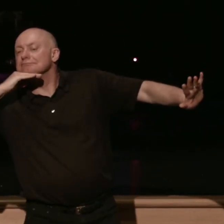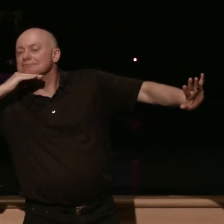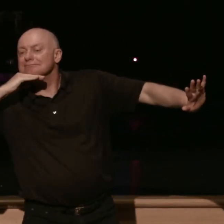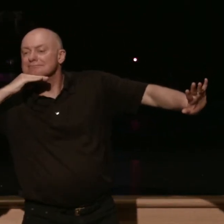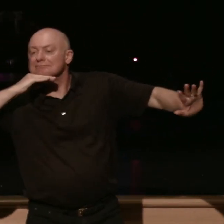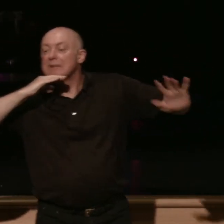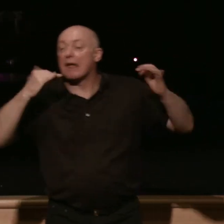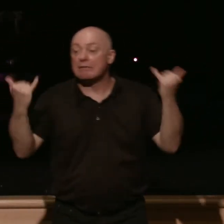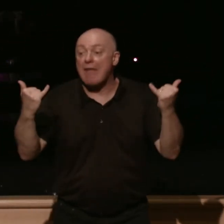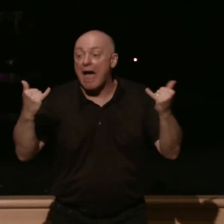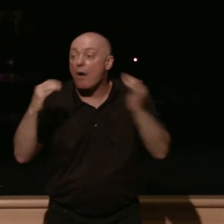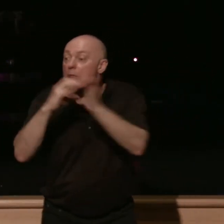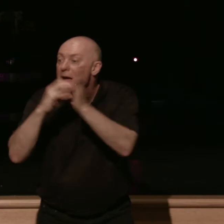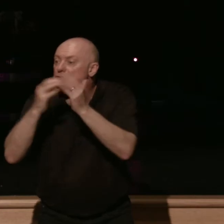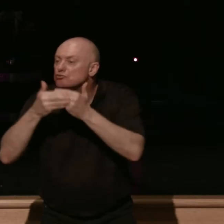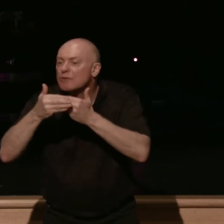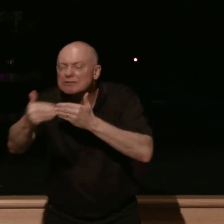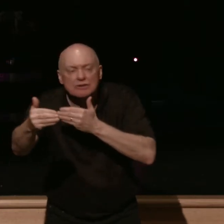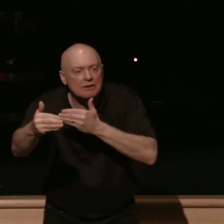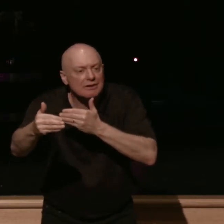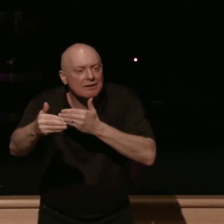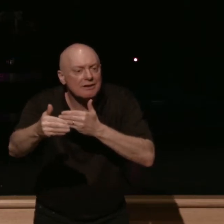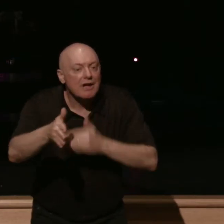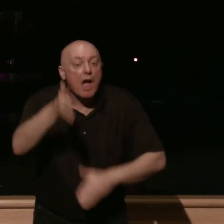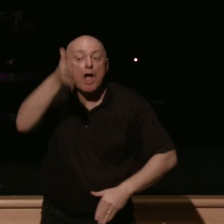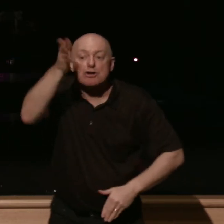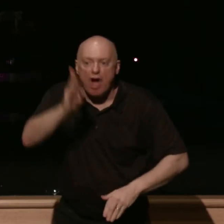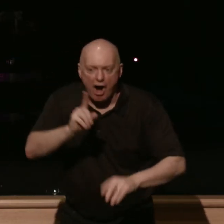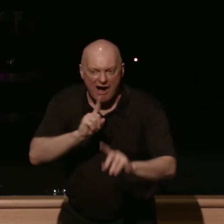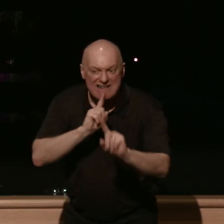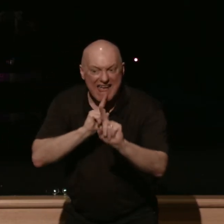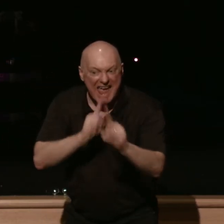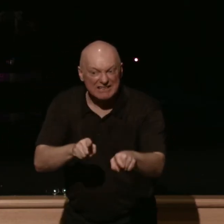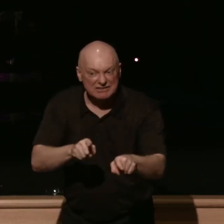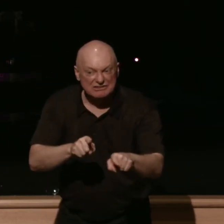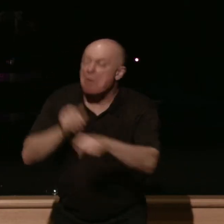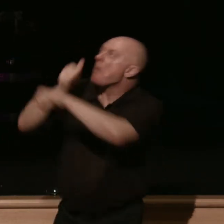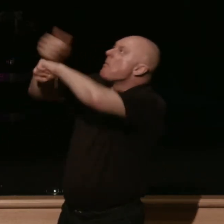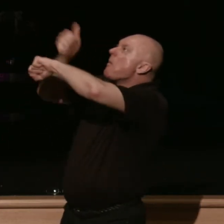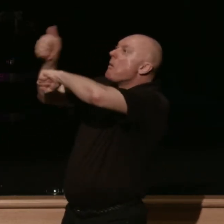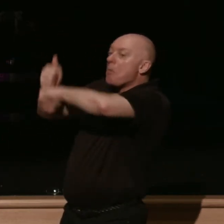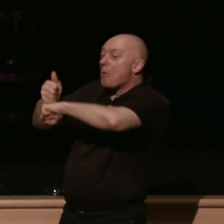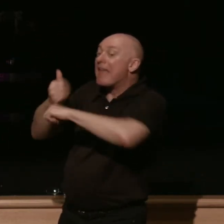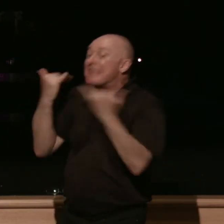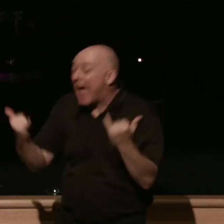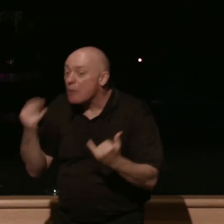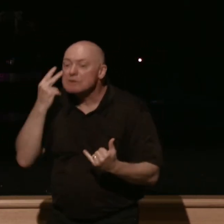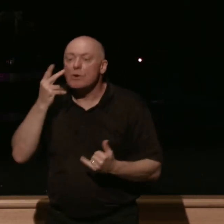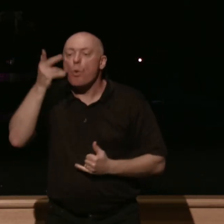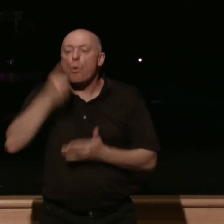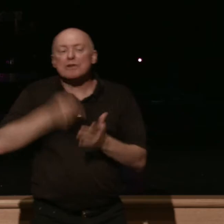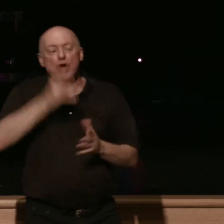is how god answers the accusation and what we're going to see is while the people accuse him